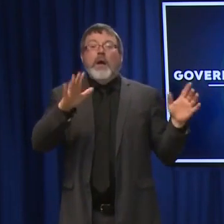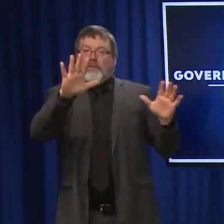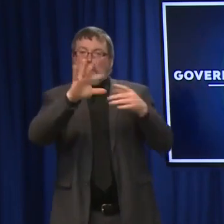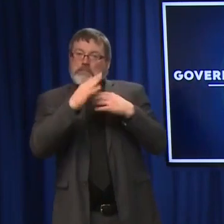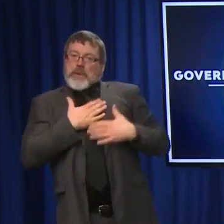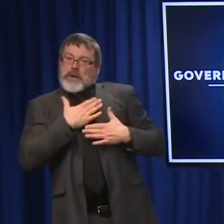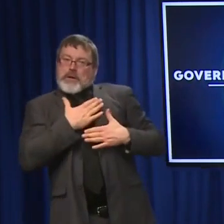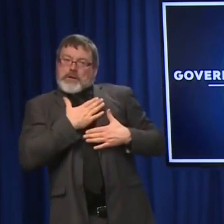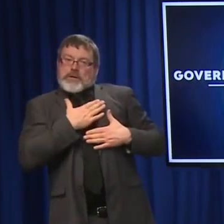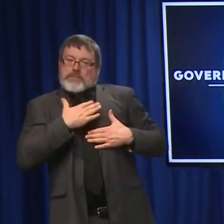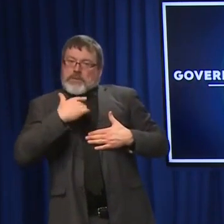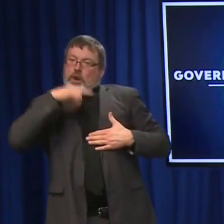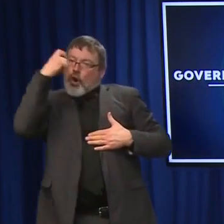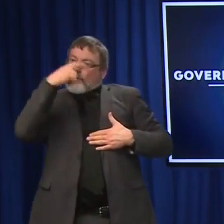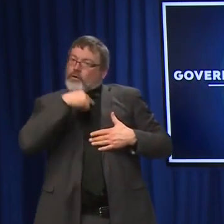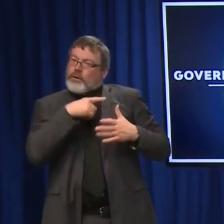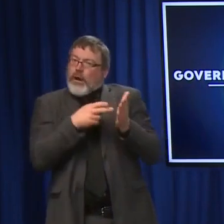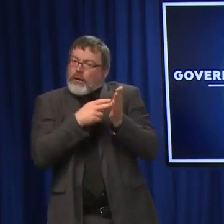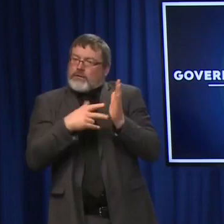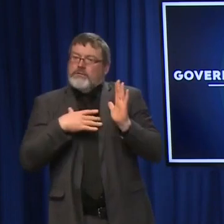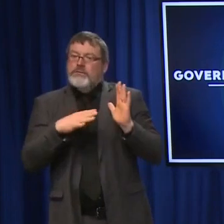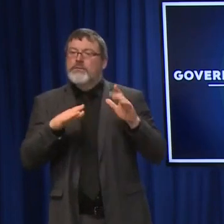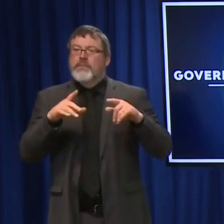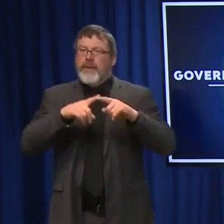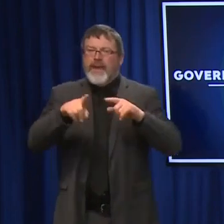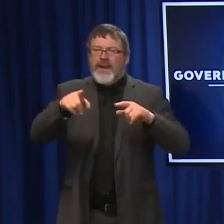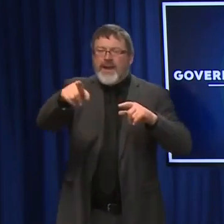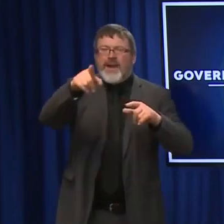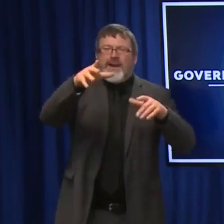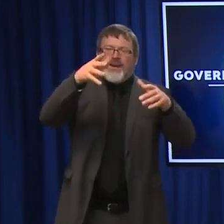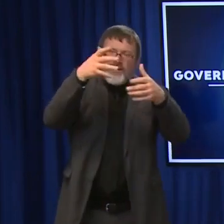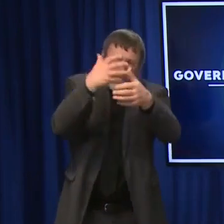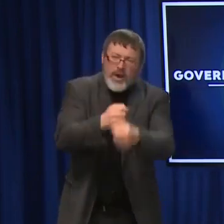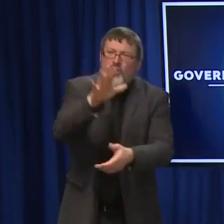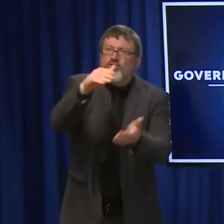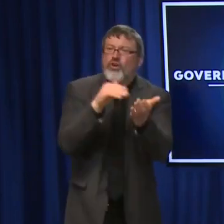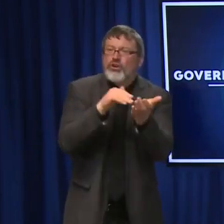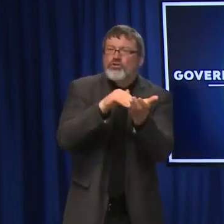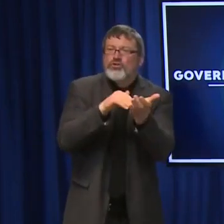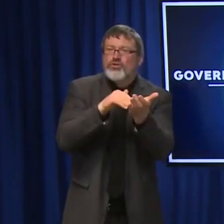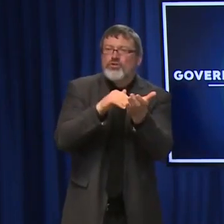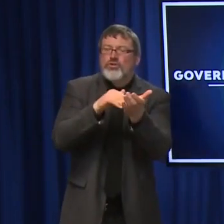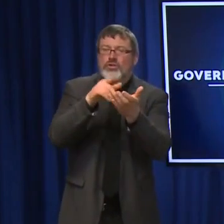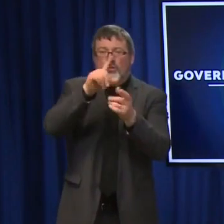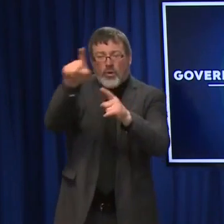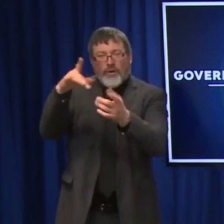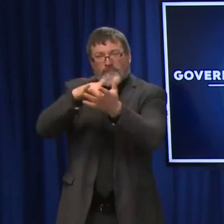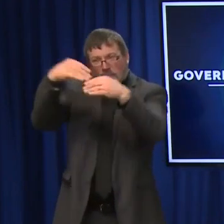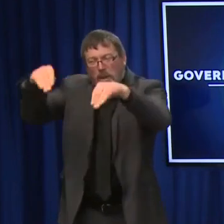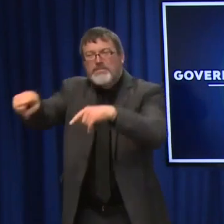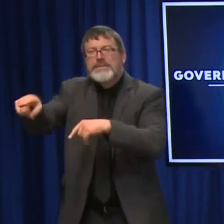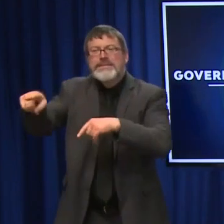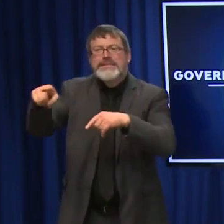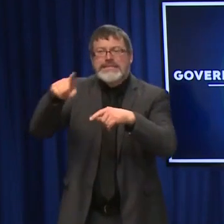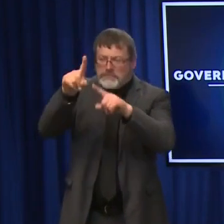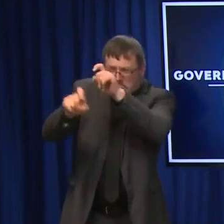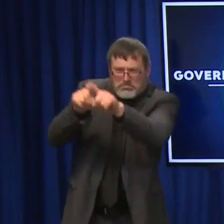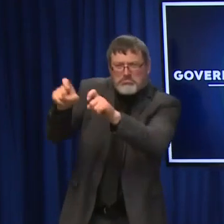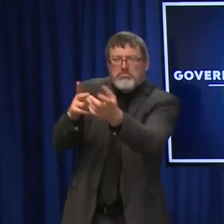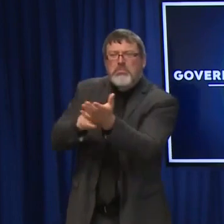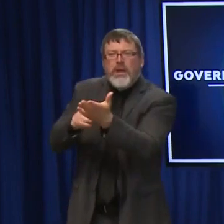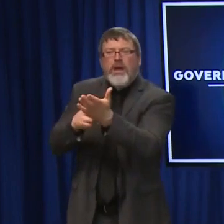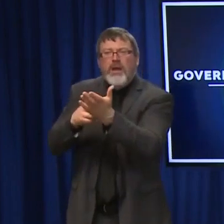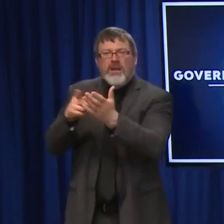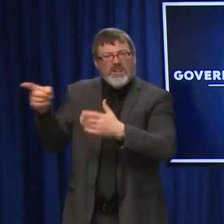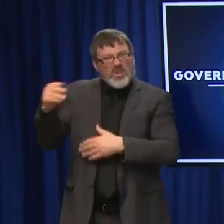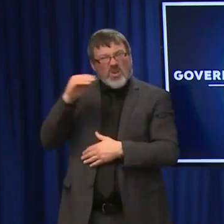are the individuals that you can trust. Your doctor is who you can trust. Your pharmacist is who you can trust if you want to really know what's happening out there. But the amount of misinformation, I would say,